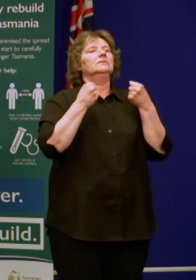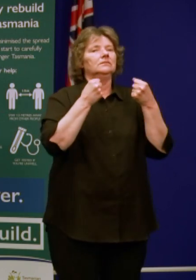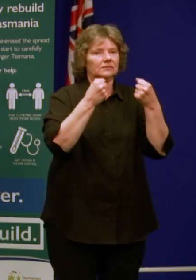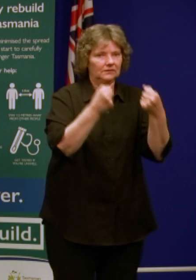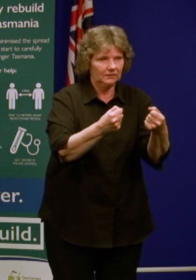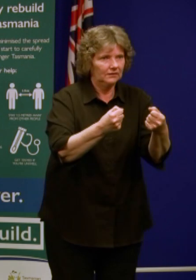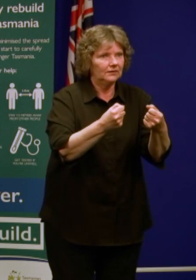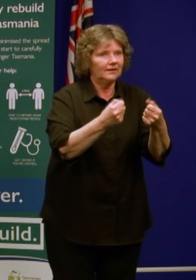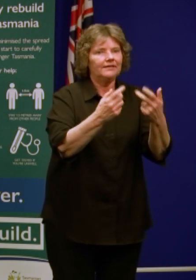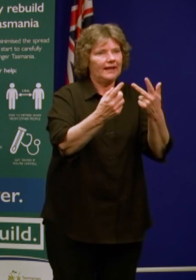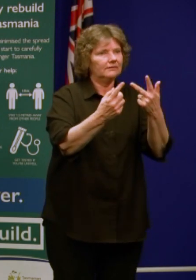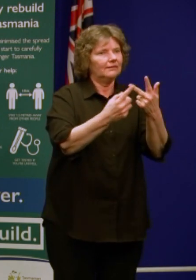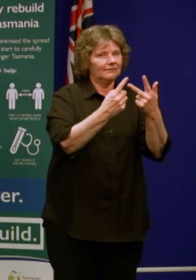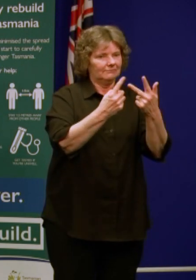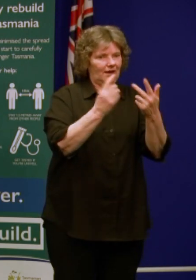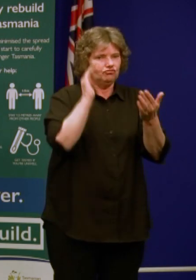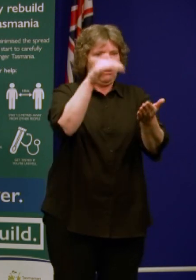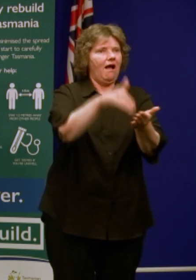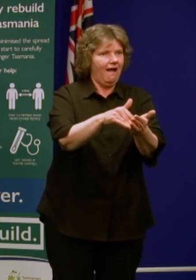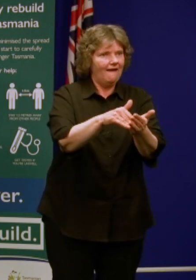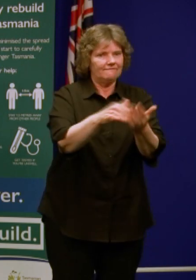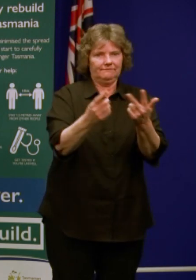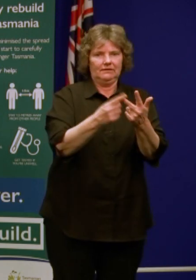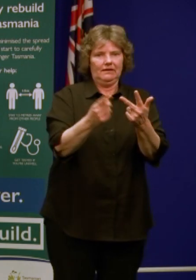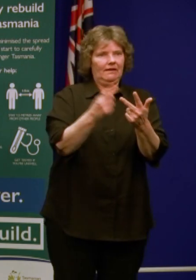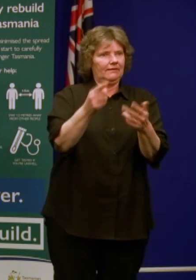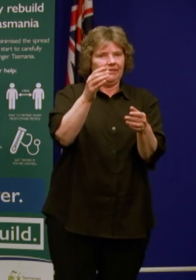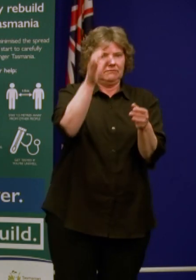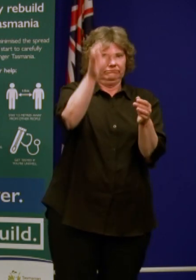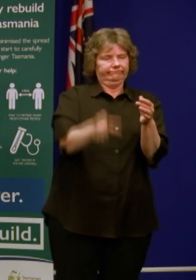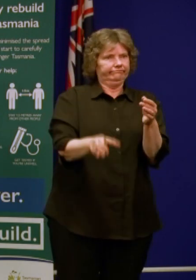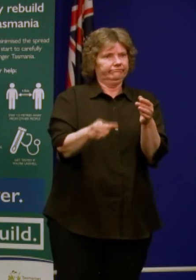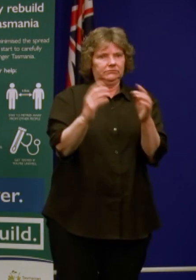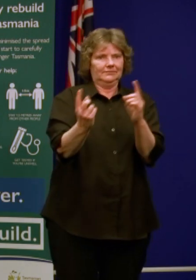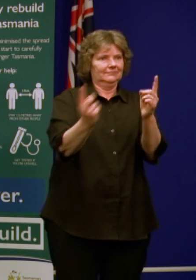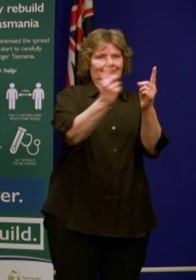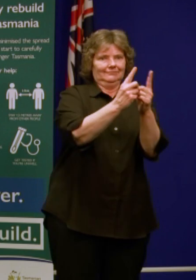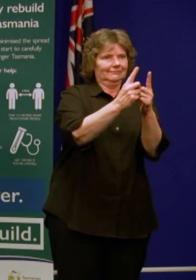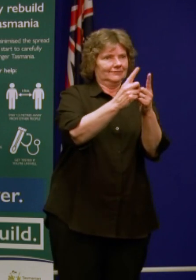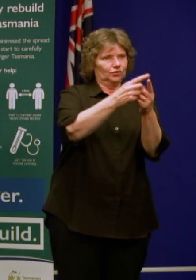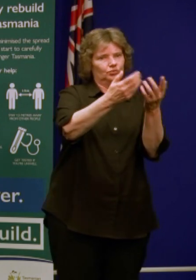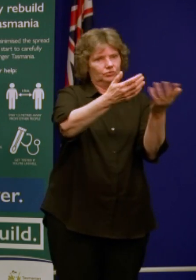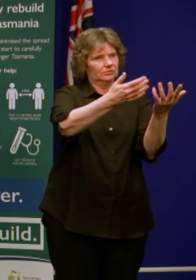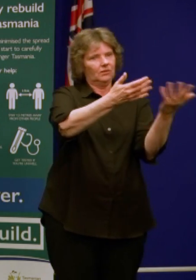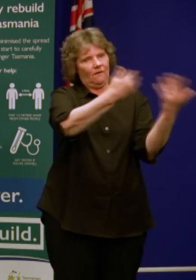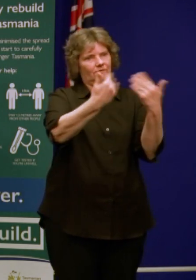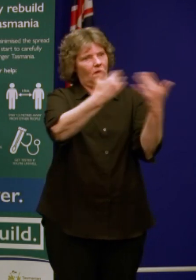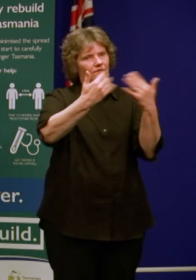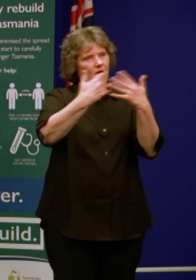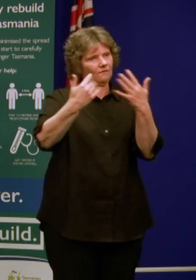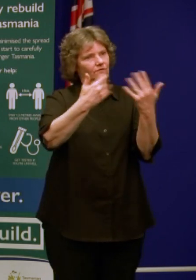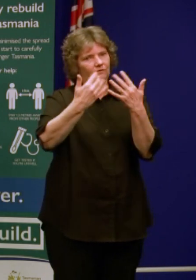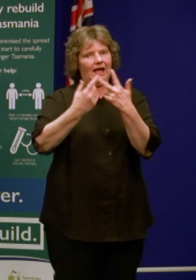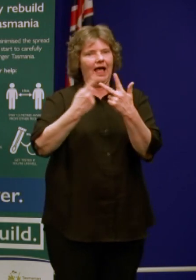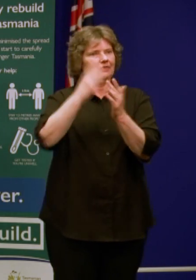it docks and takes those containers off on the other side. So in terms of freight coming from Victoria,